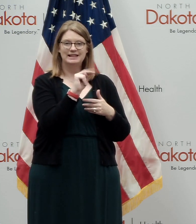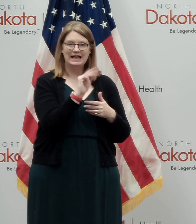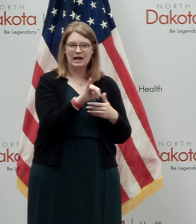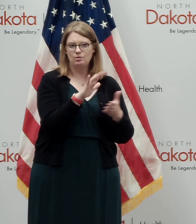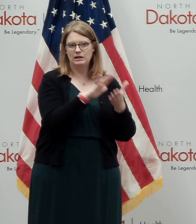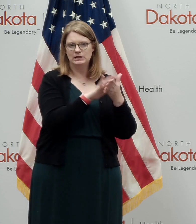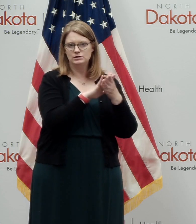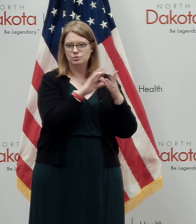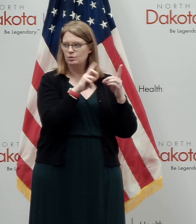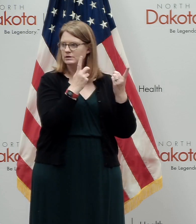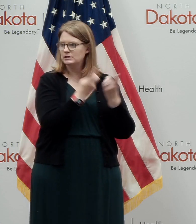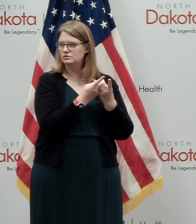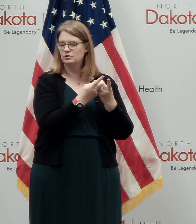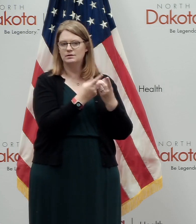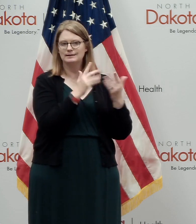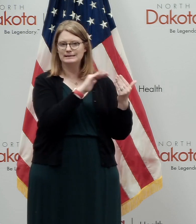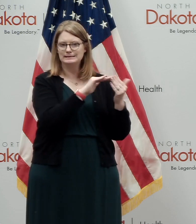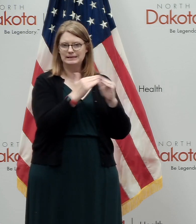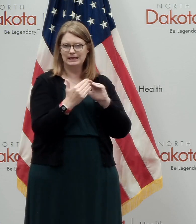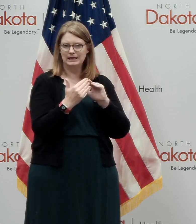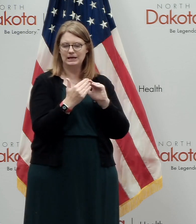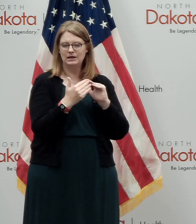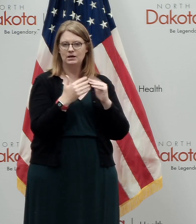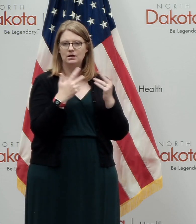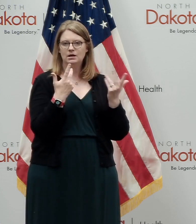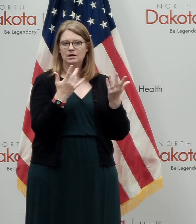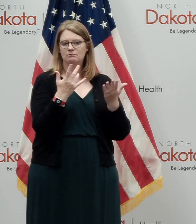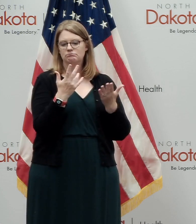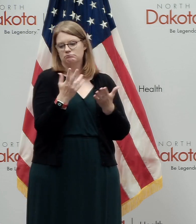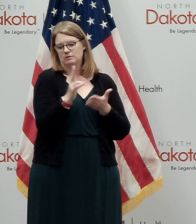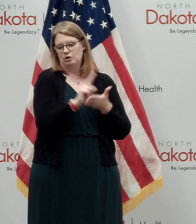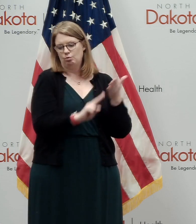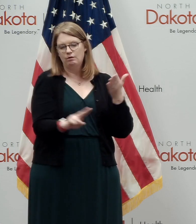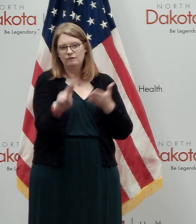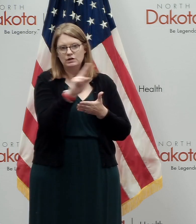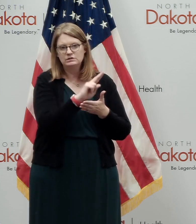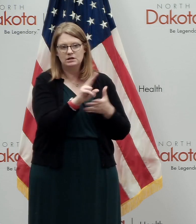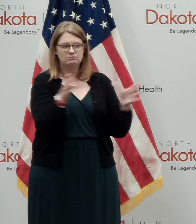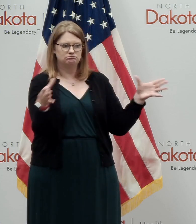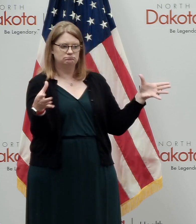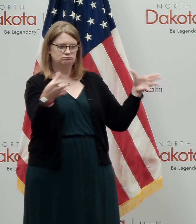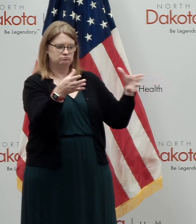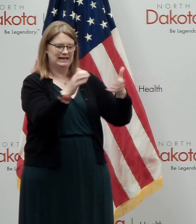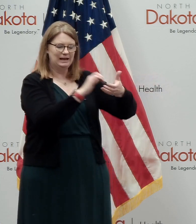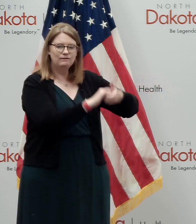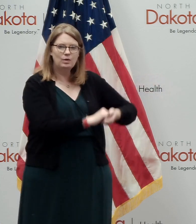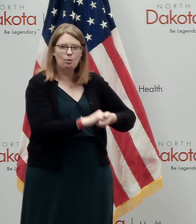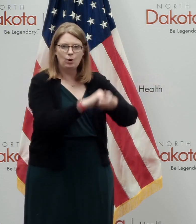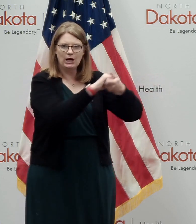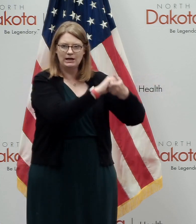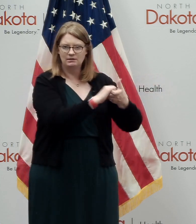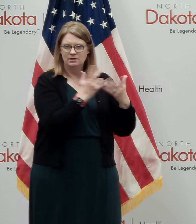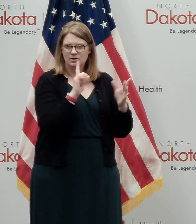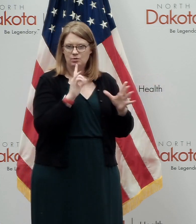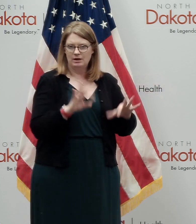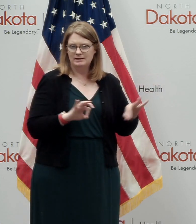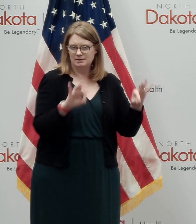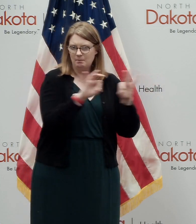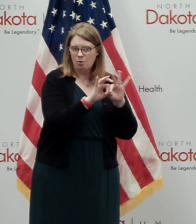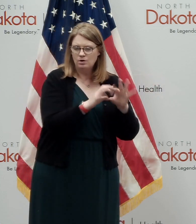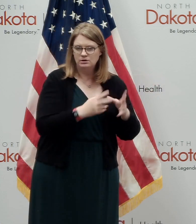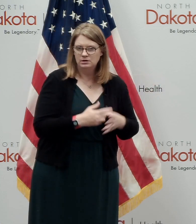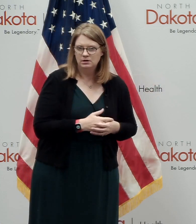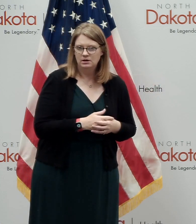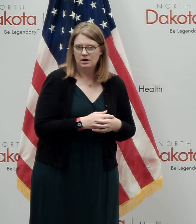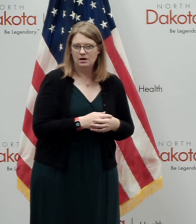district, the, the, the city, the, the university, that everybody working together. mean, the key, the key thing is doing what we, what we're